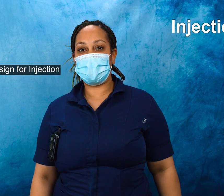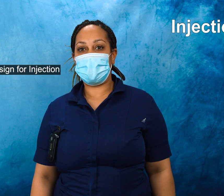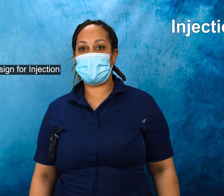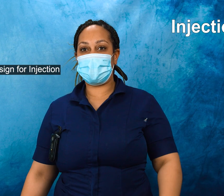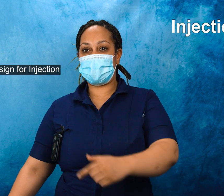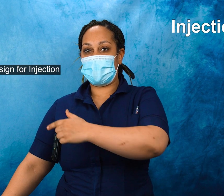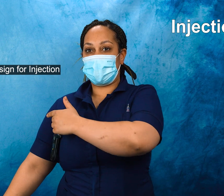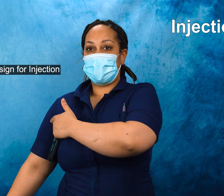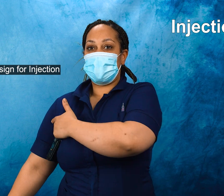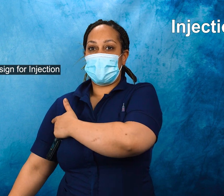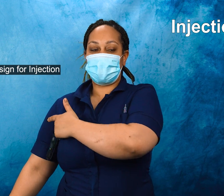This is the sign for injection.